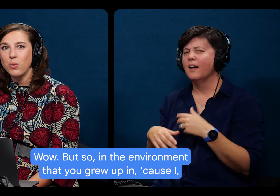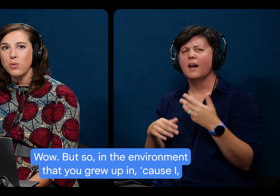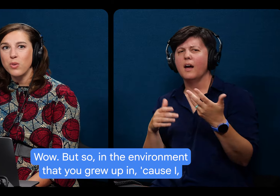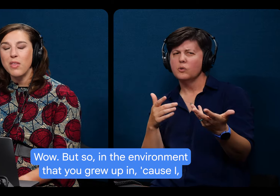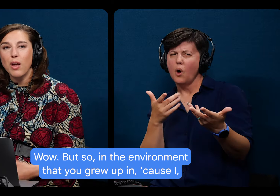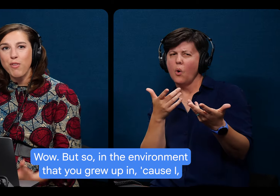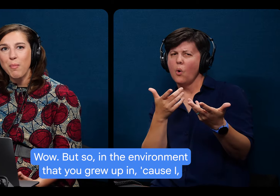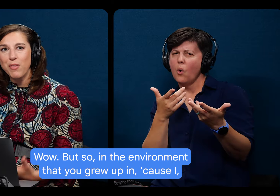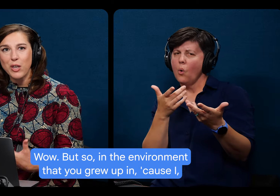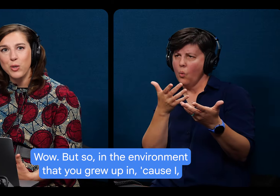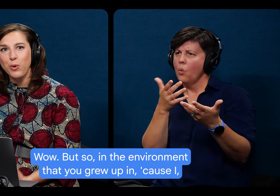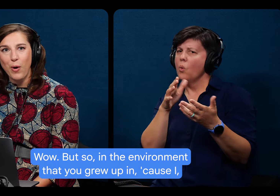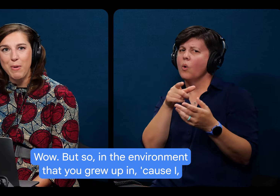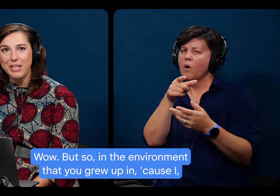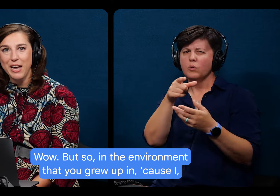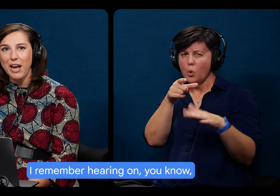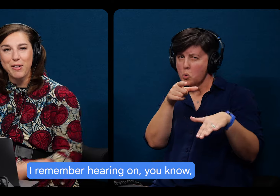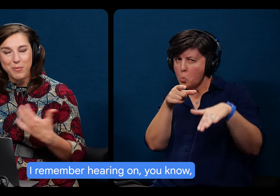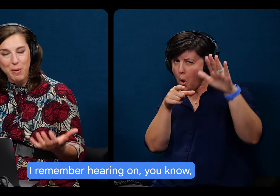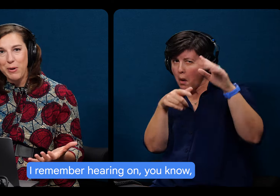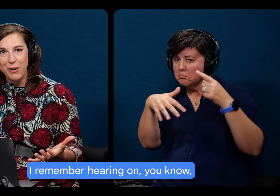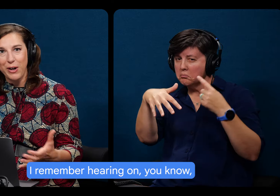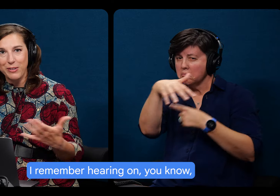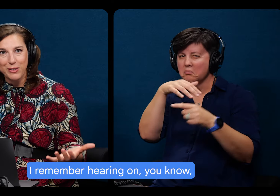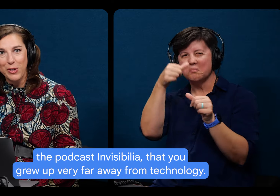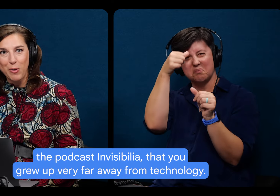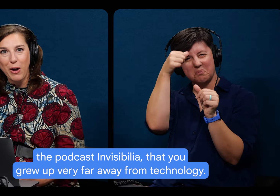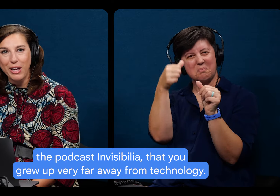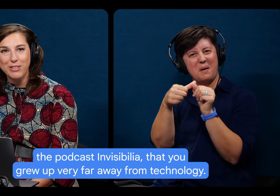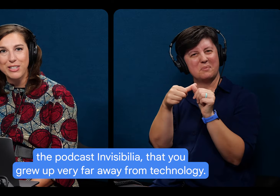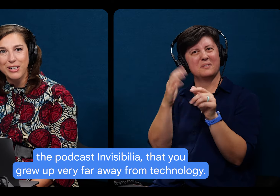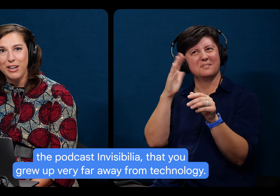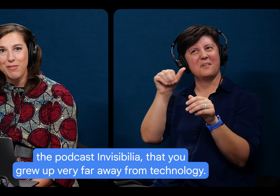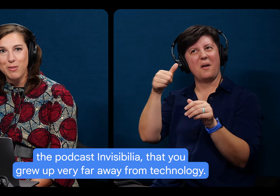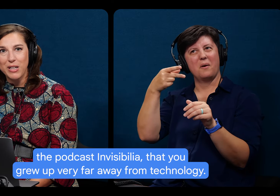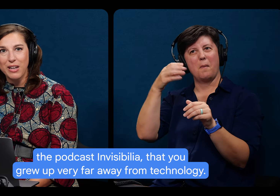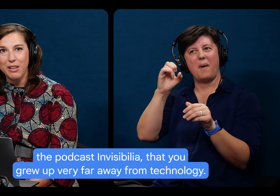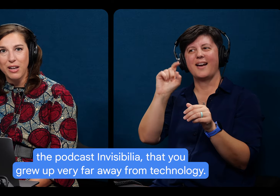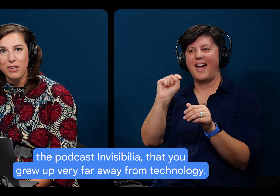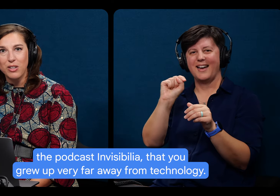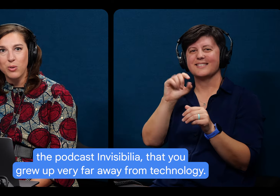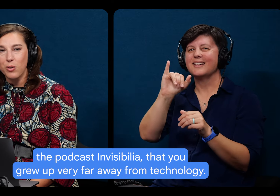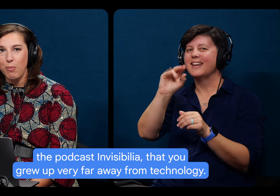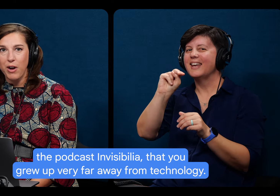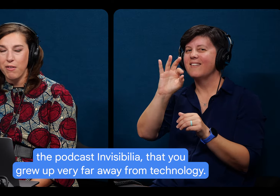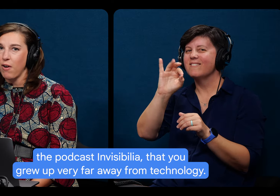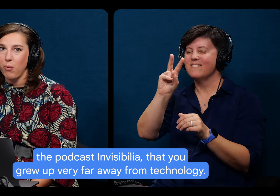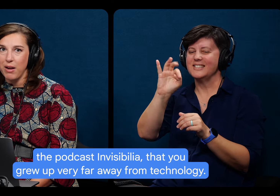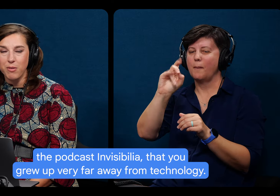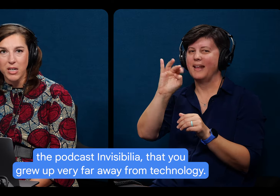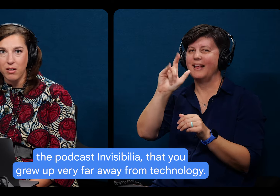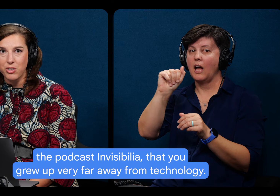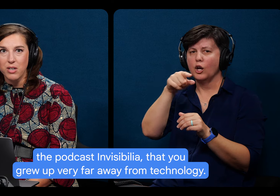in the environment that you grow up in, because I remember hearing on the podcast on Invisibilia that you grew up very